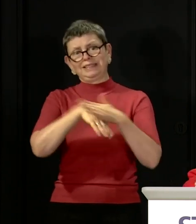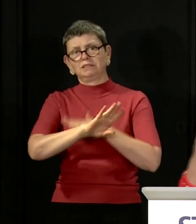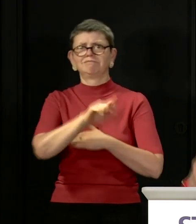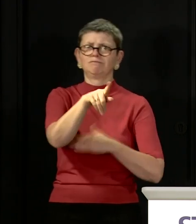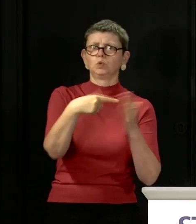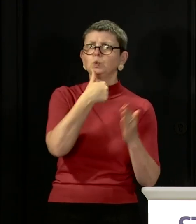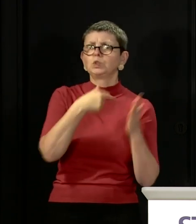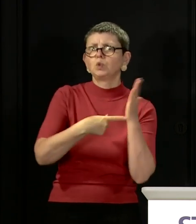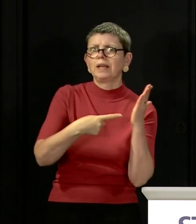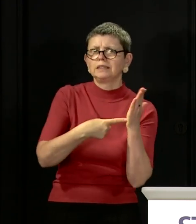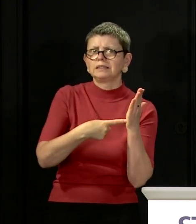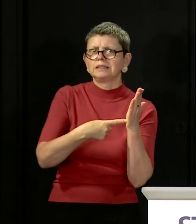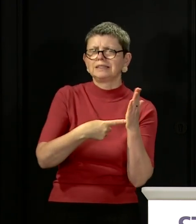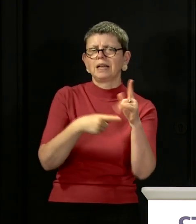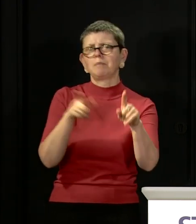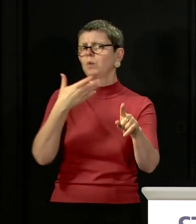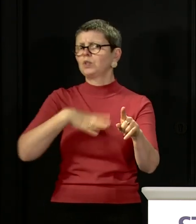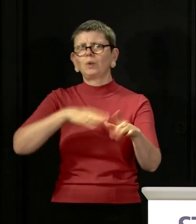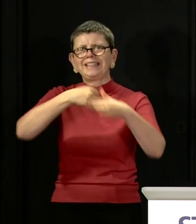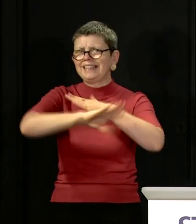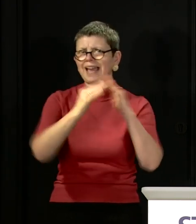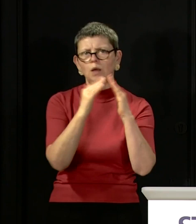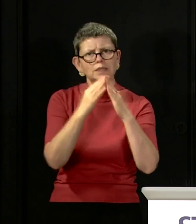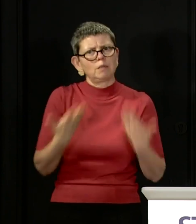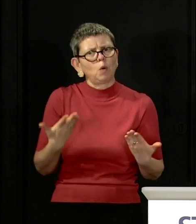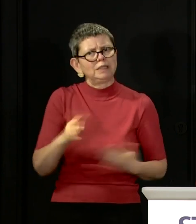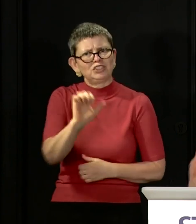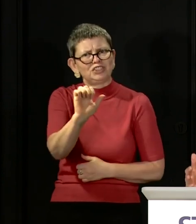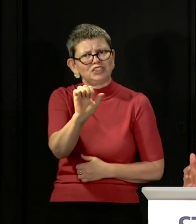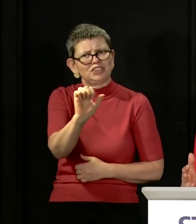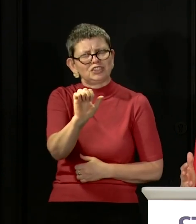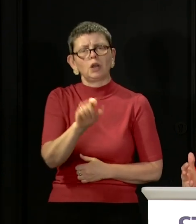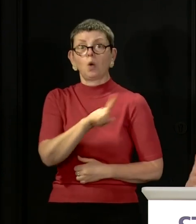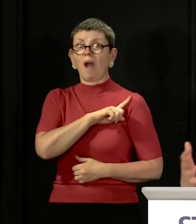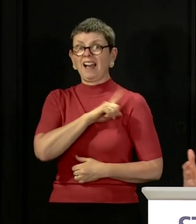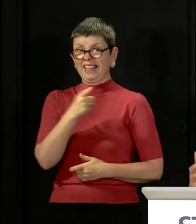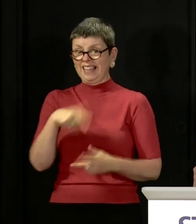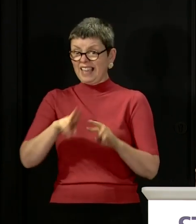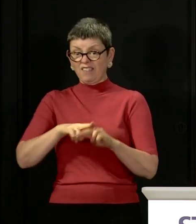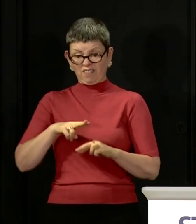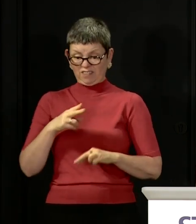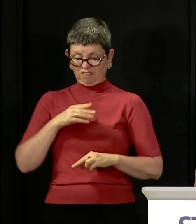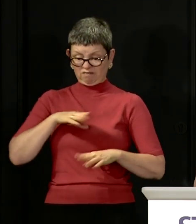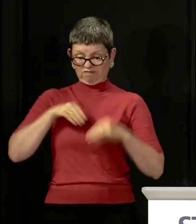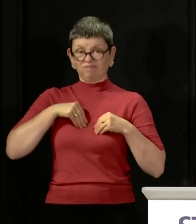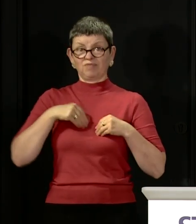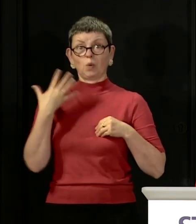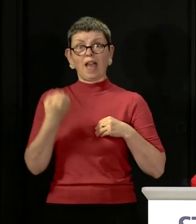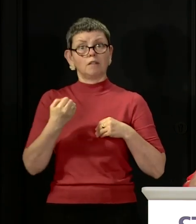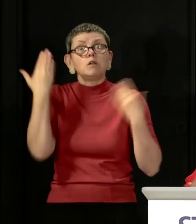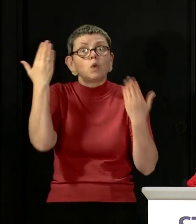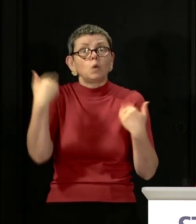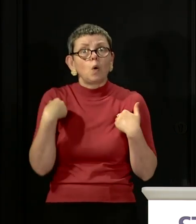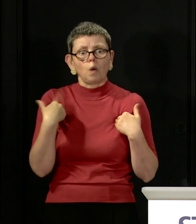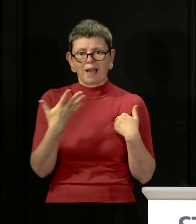we don't want you to go inside others houses in this phase because if you are infectious maybe without knowing about it you risk